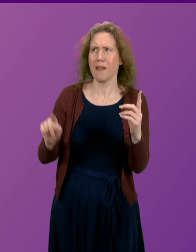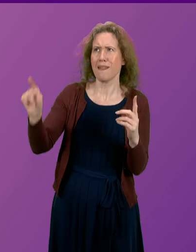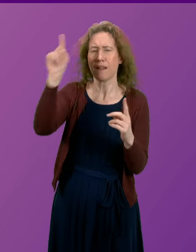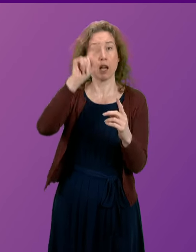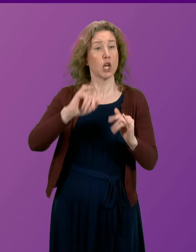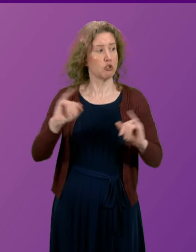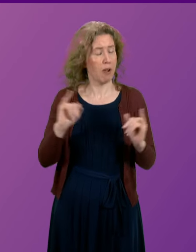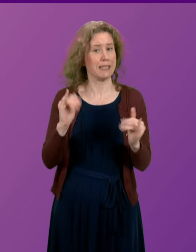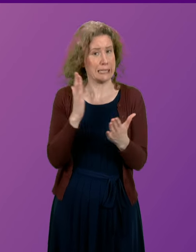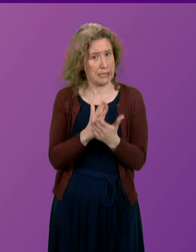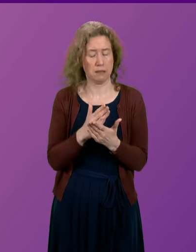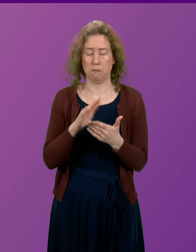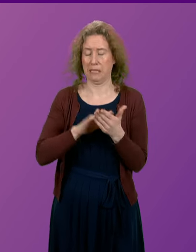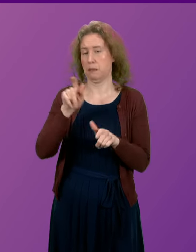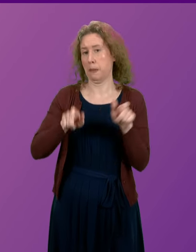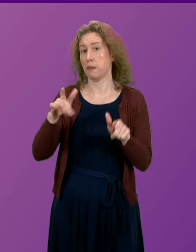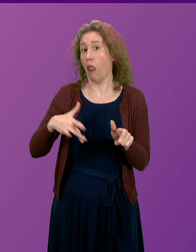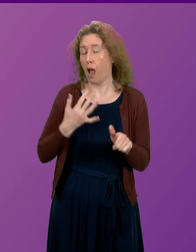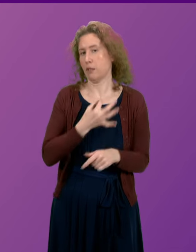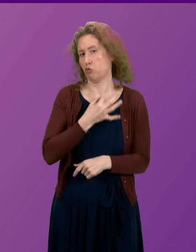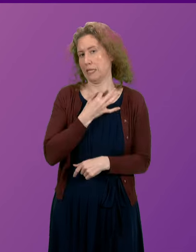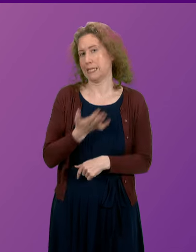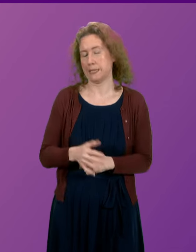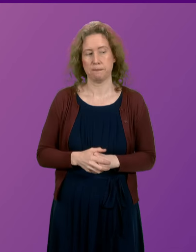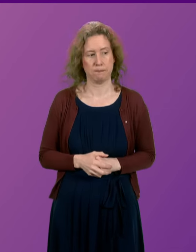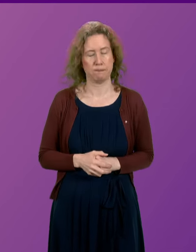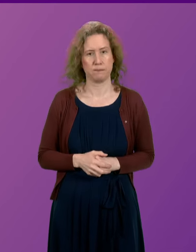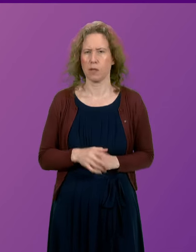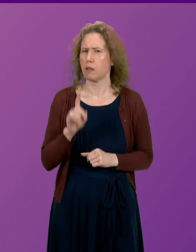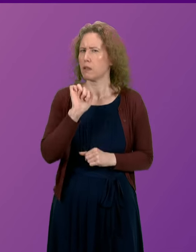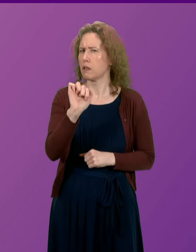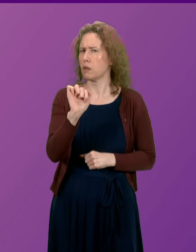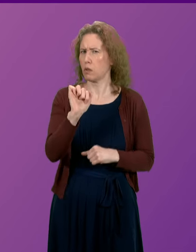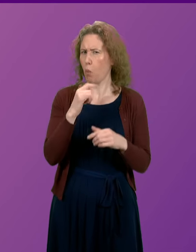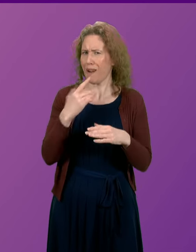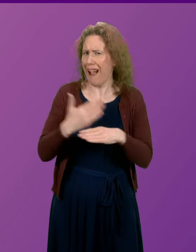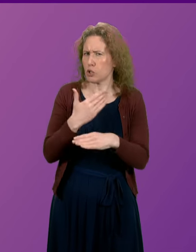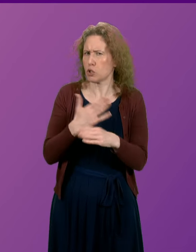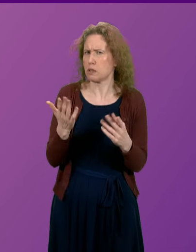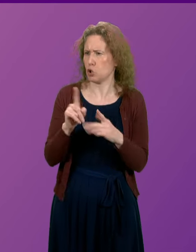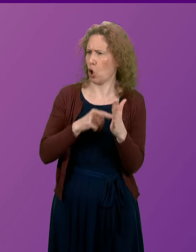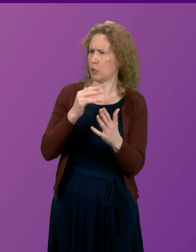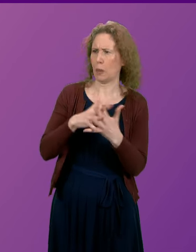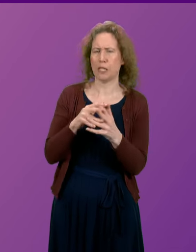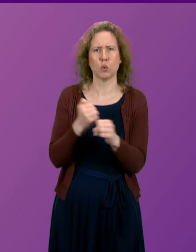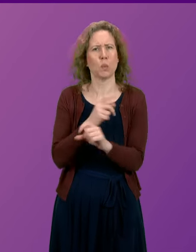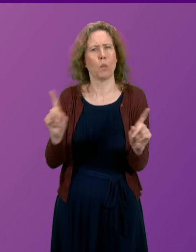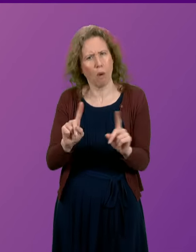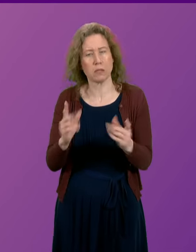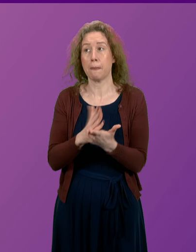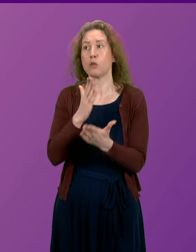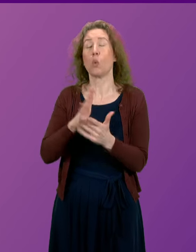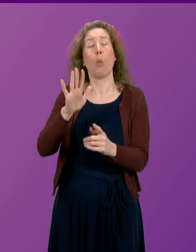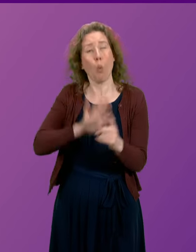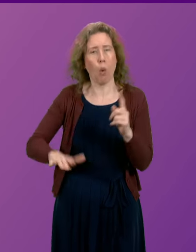lives and putting people at risk. So what action will John Swinney take today to make sure everyone in